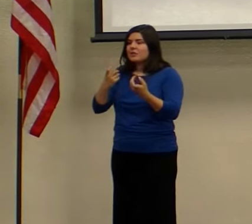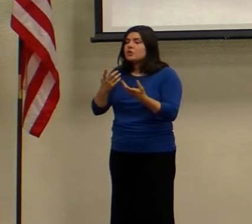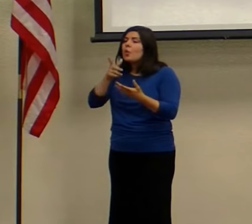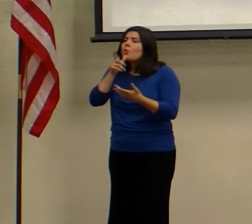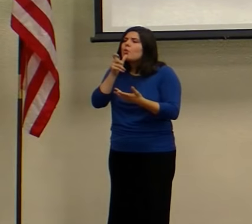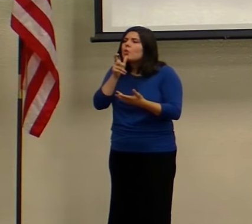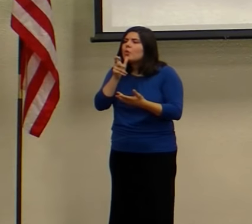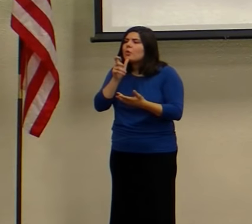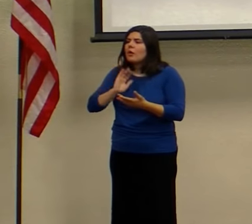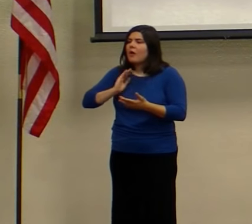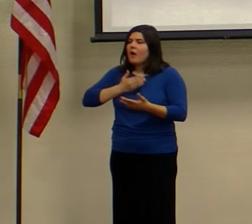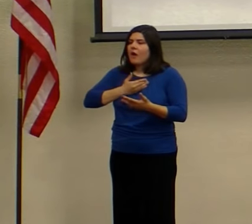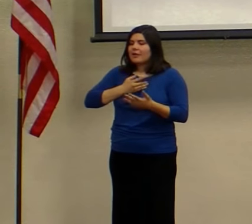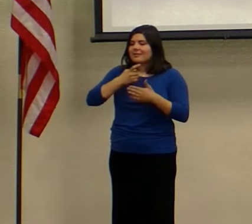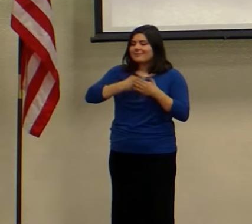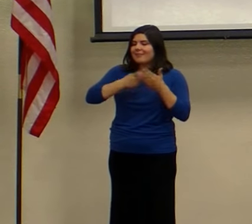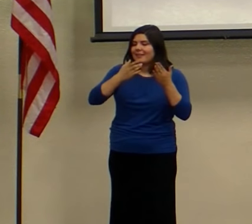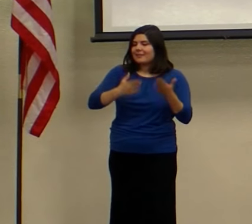of our day?